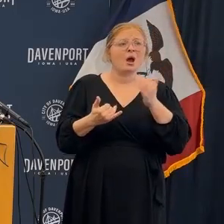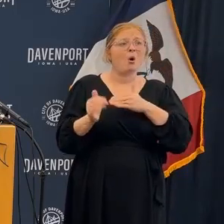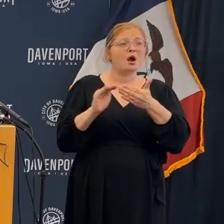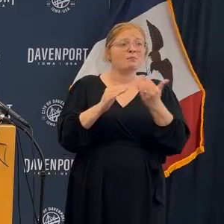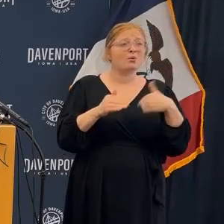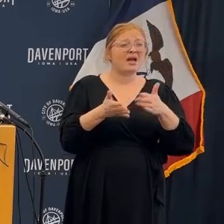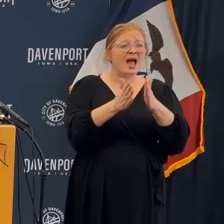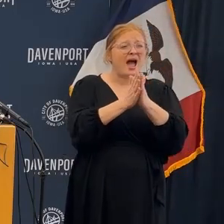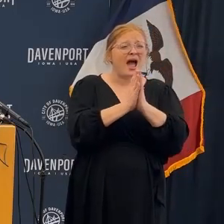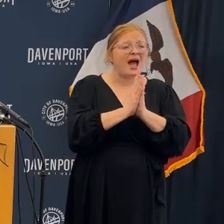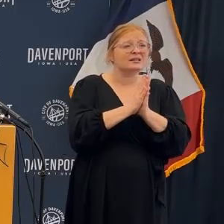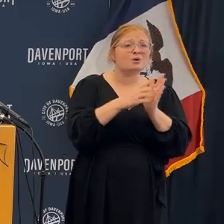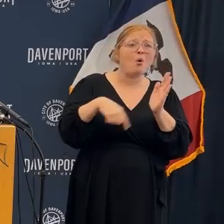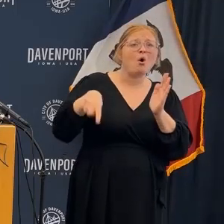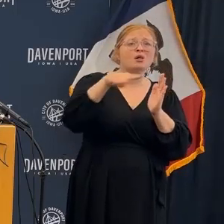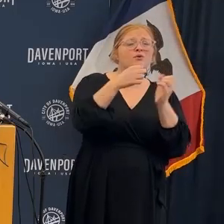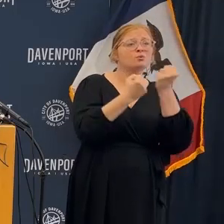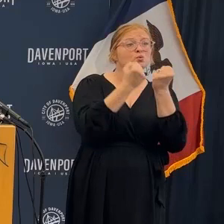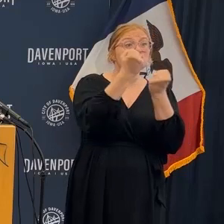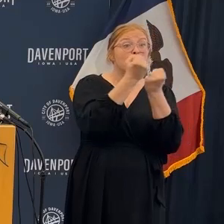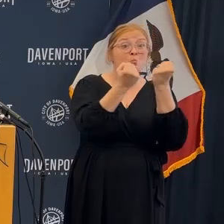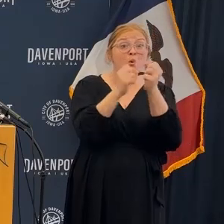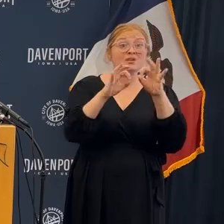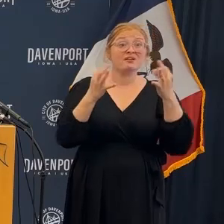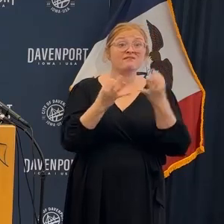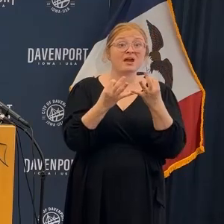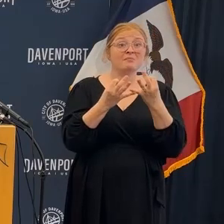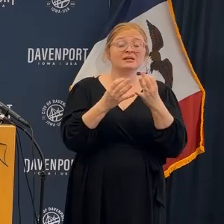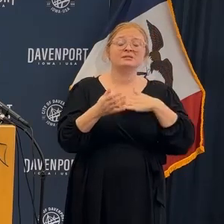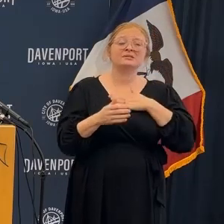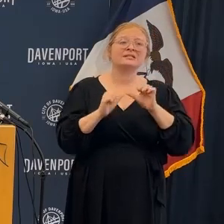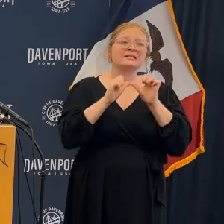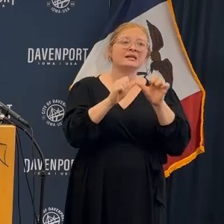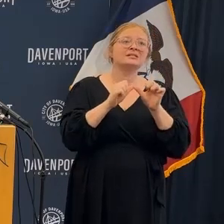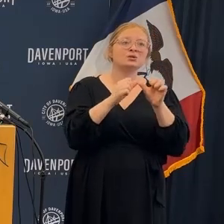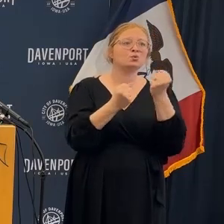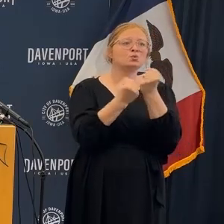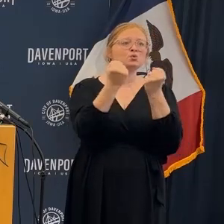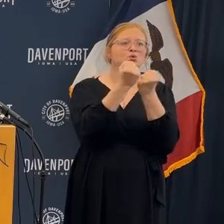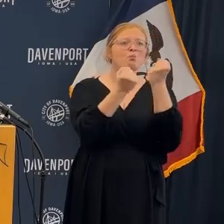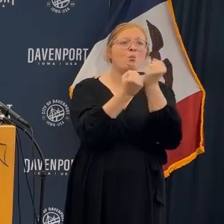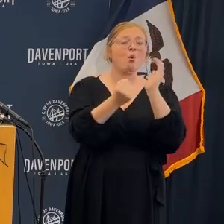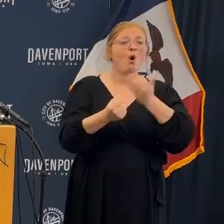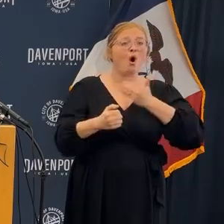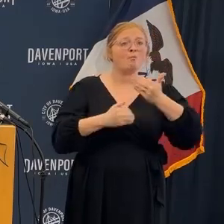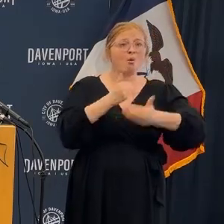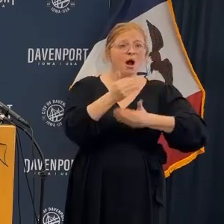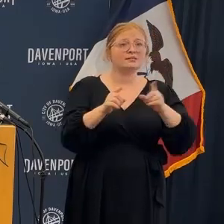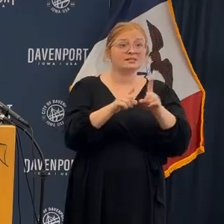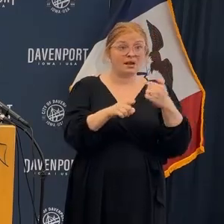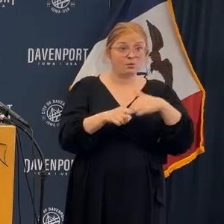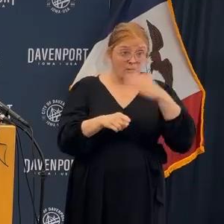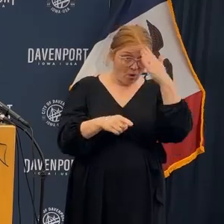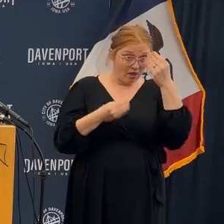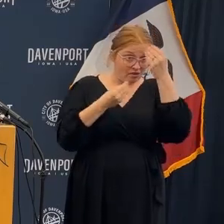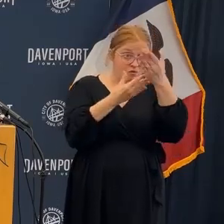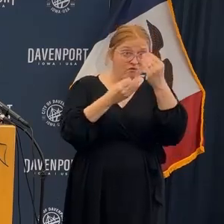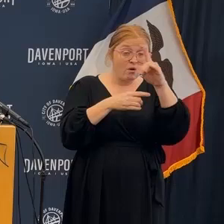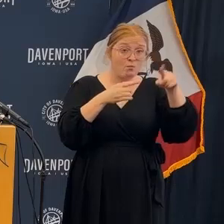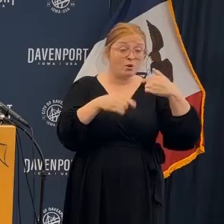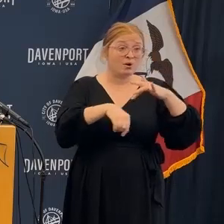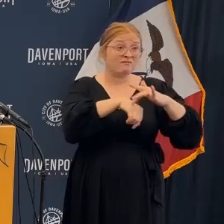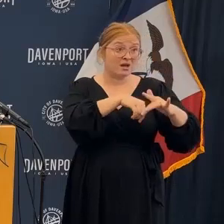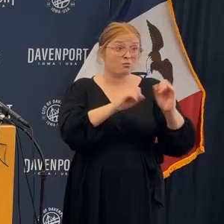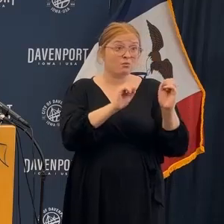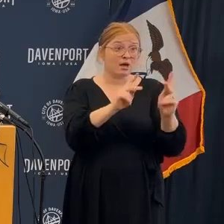we ask our community to continue to rally around the families, continue to rally around the process, and we'll continue to